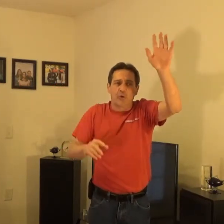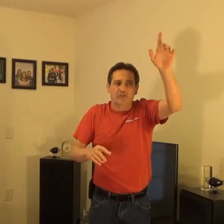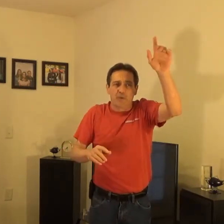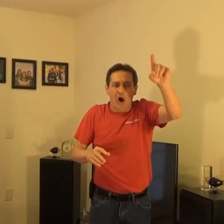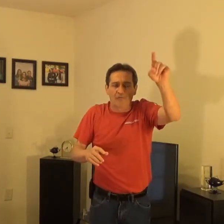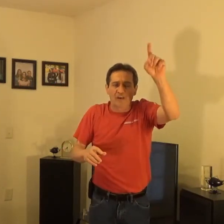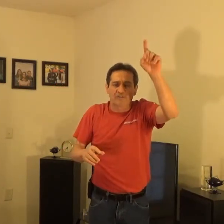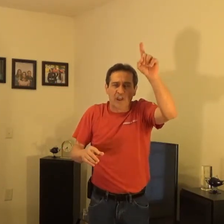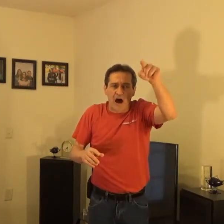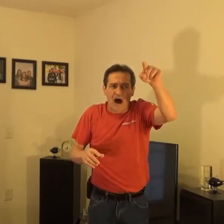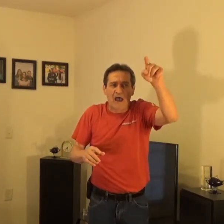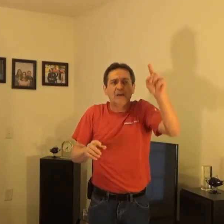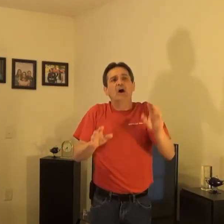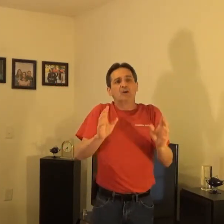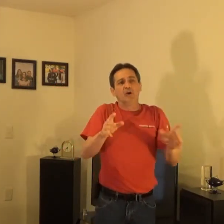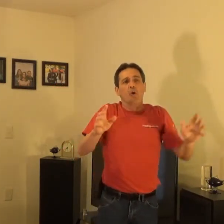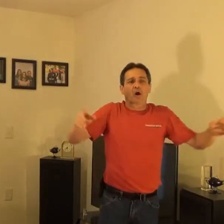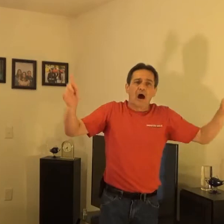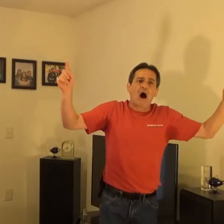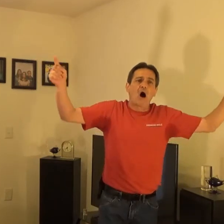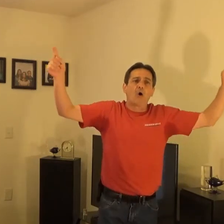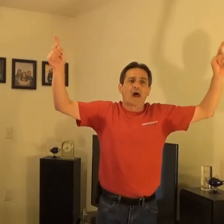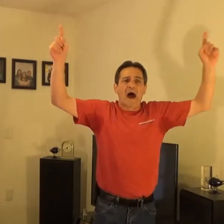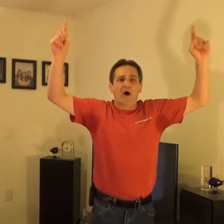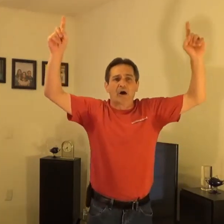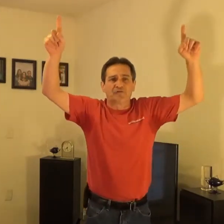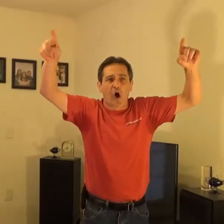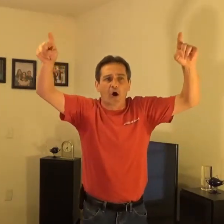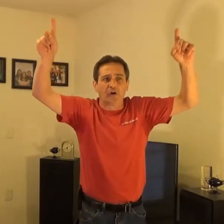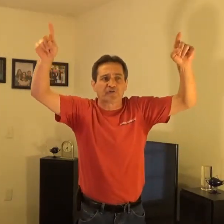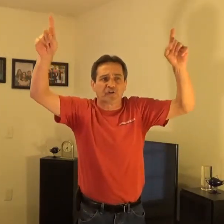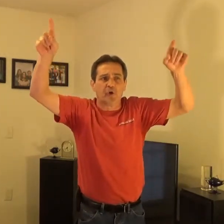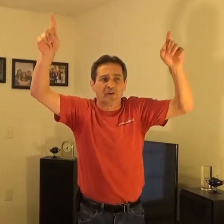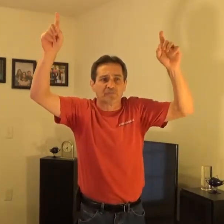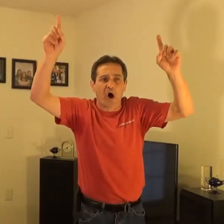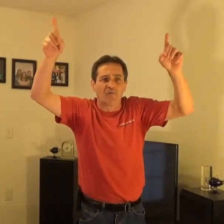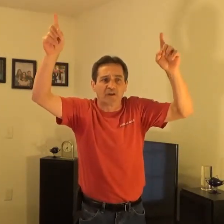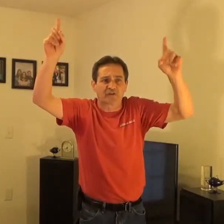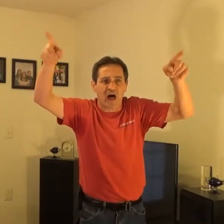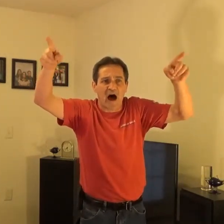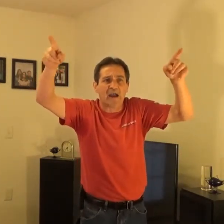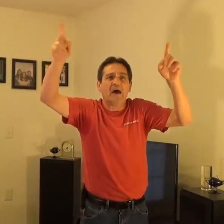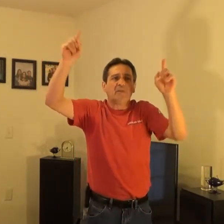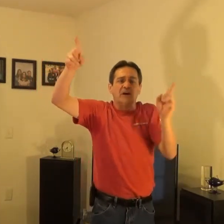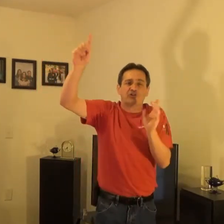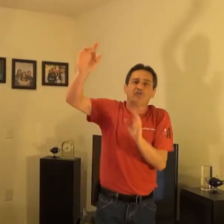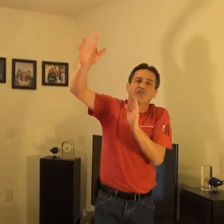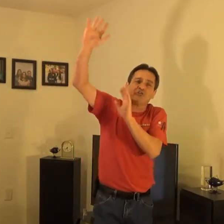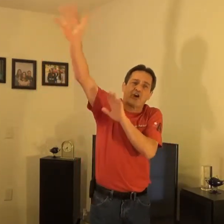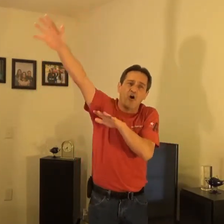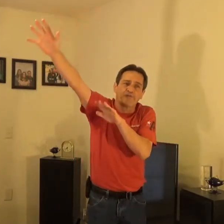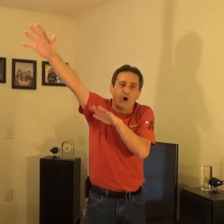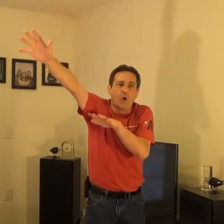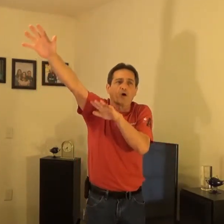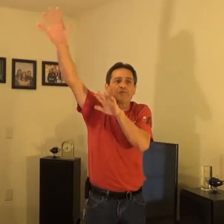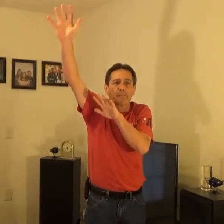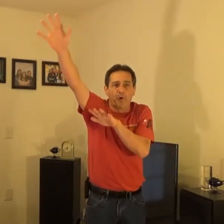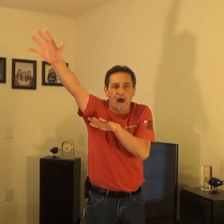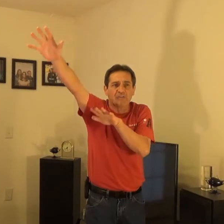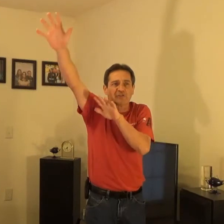his marvelous light. You are called out of darkness into his marvelous light, that you should show forth the praises